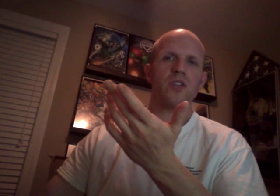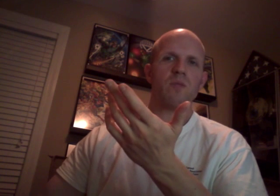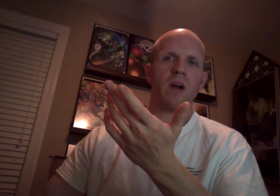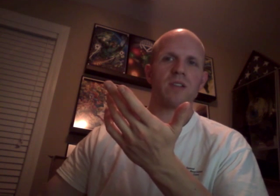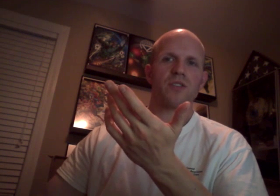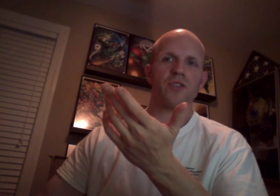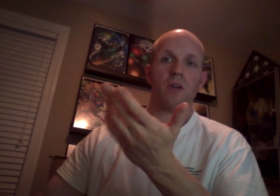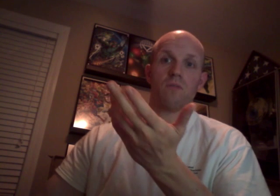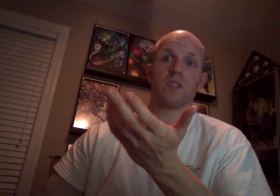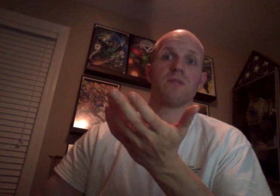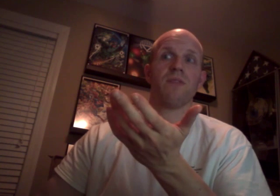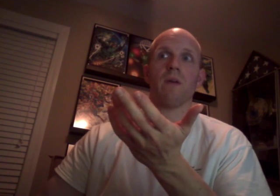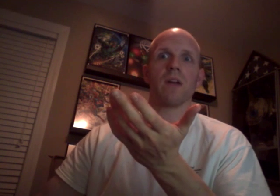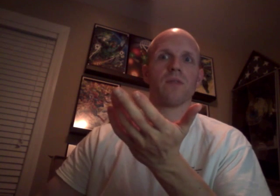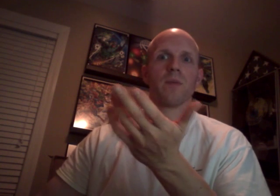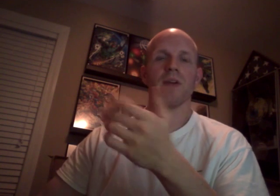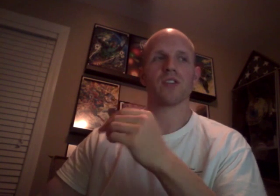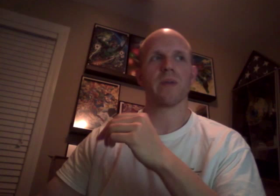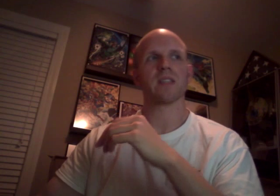two bucks a show, which is very good for professional wrestling.